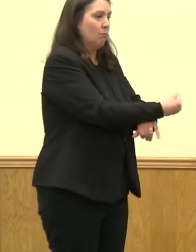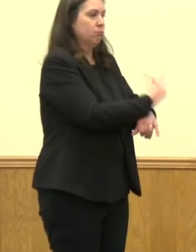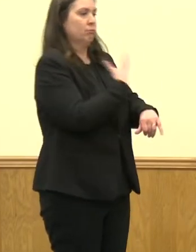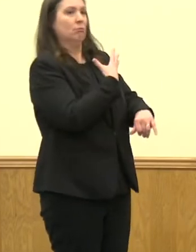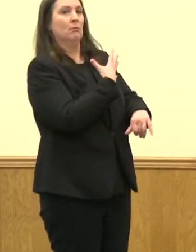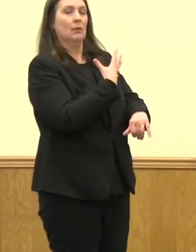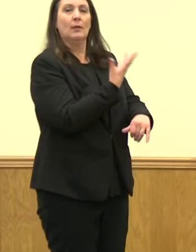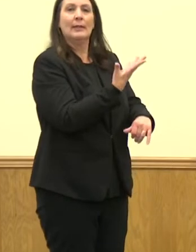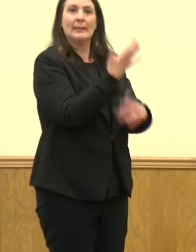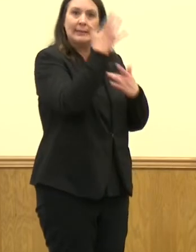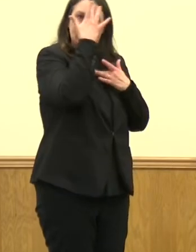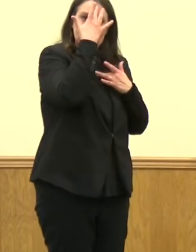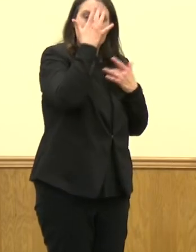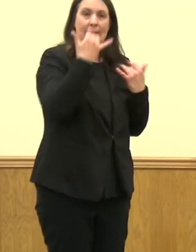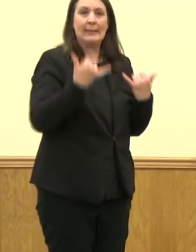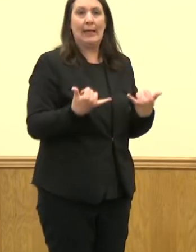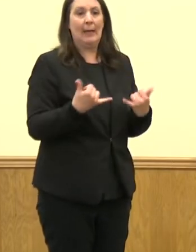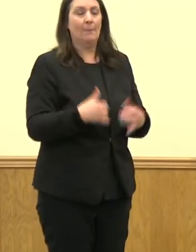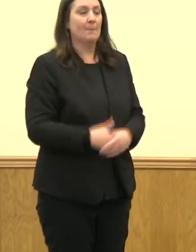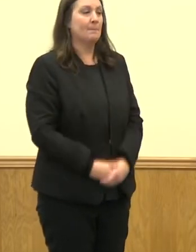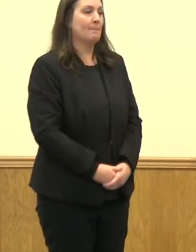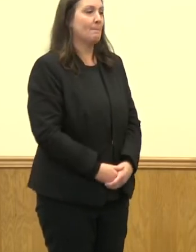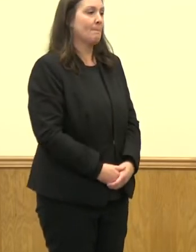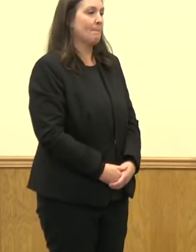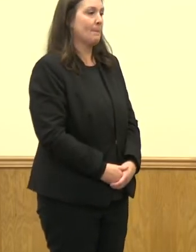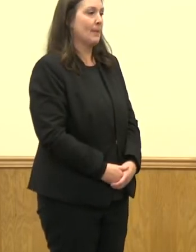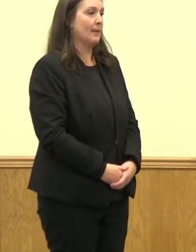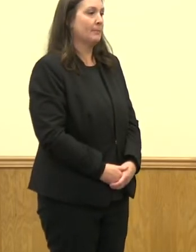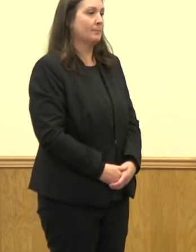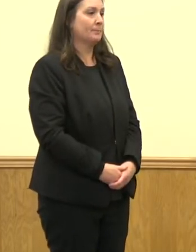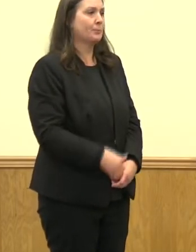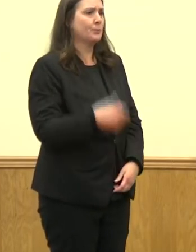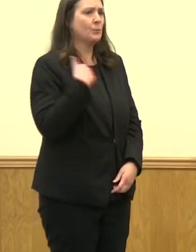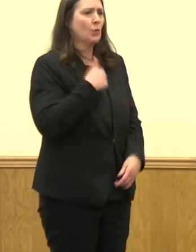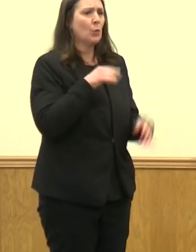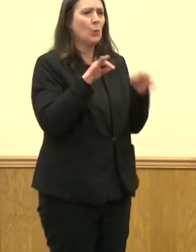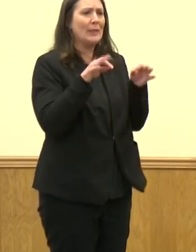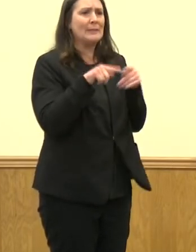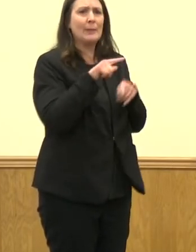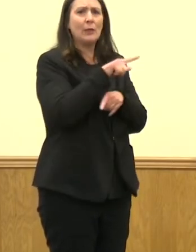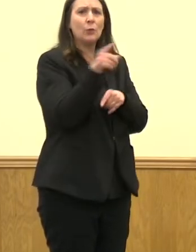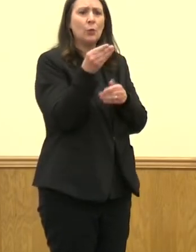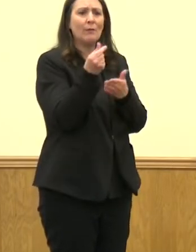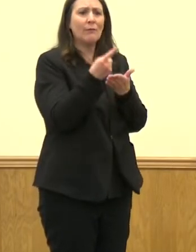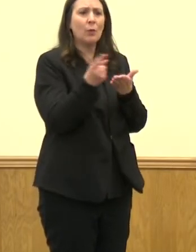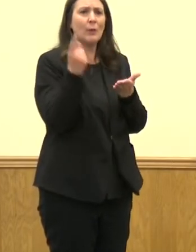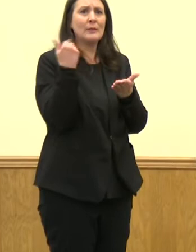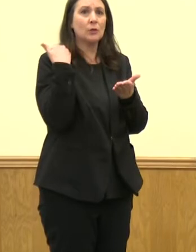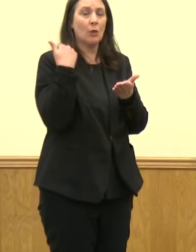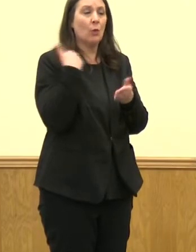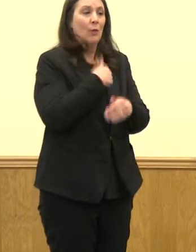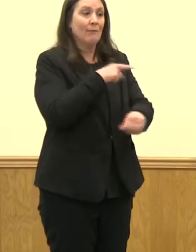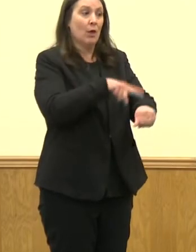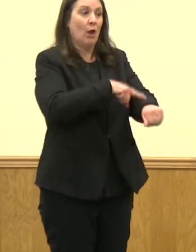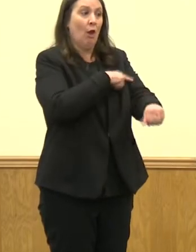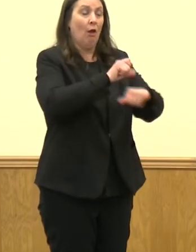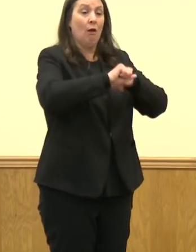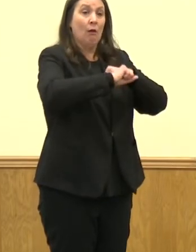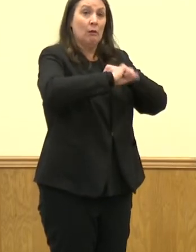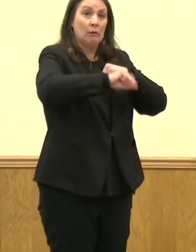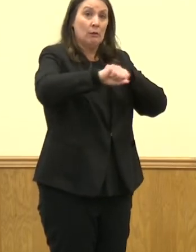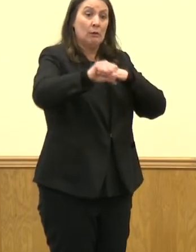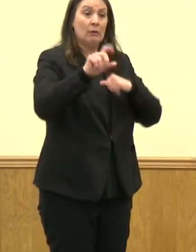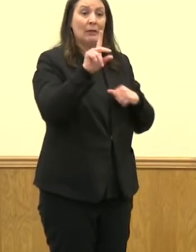exposed to has COVID. We reported a couple of weeks ago that we had long delays in our emergency